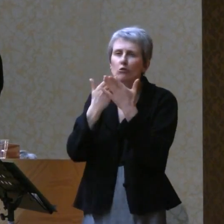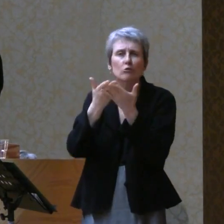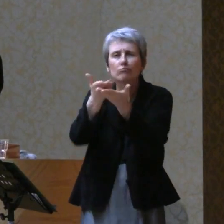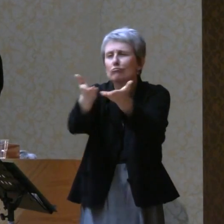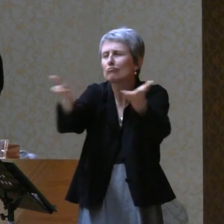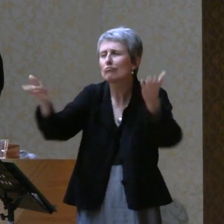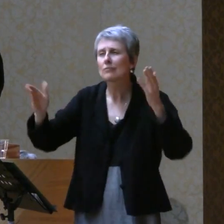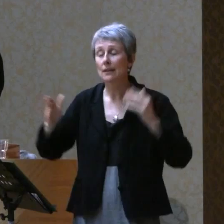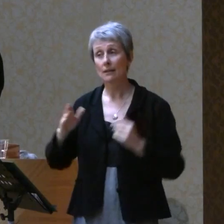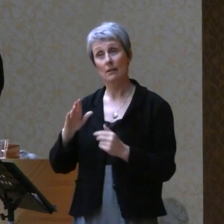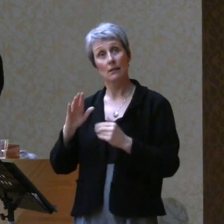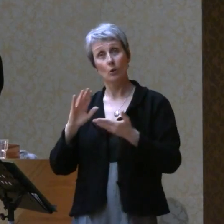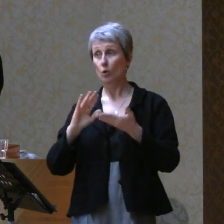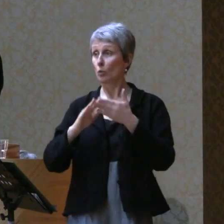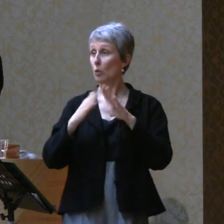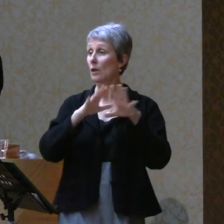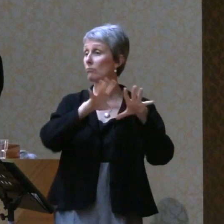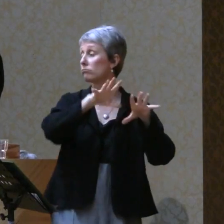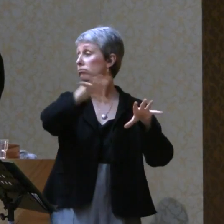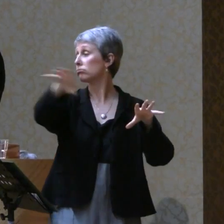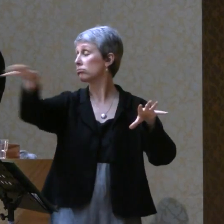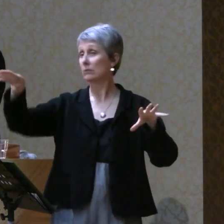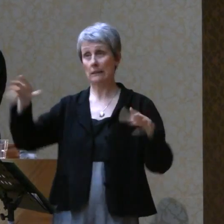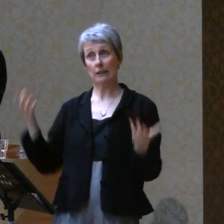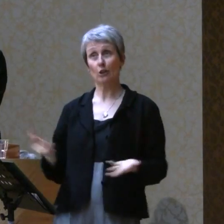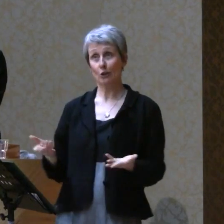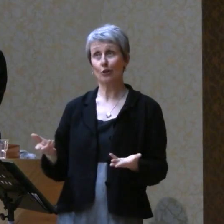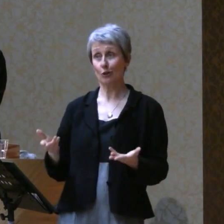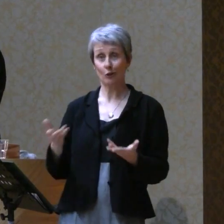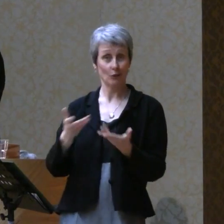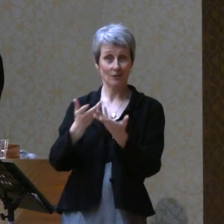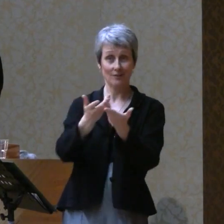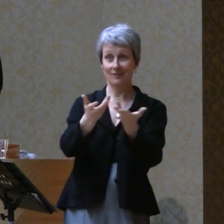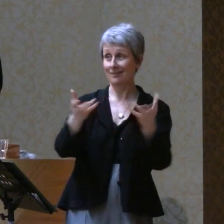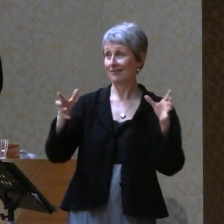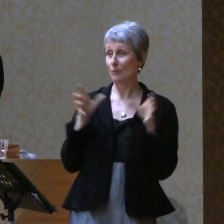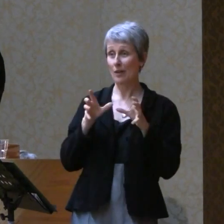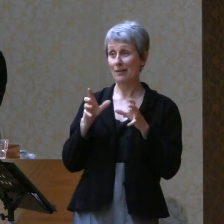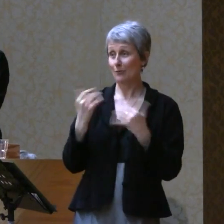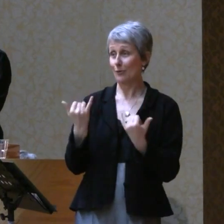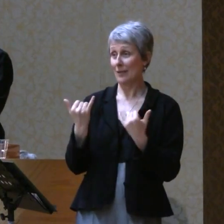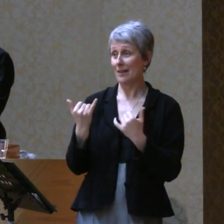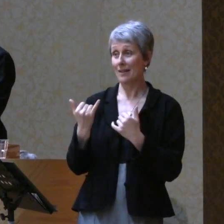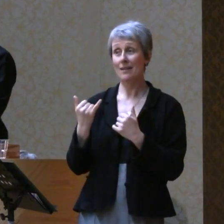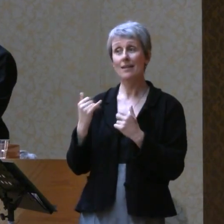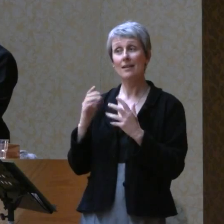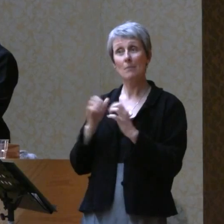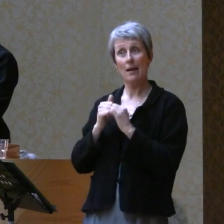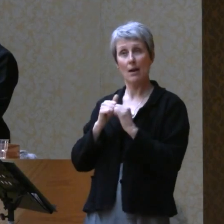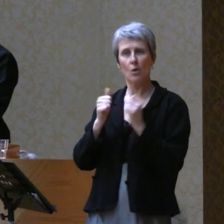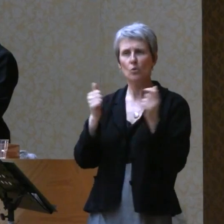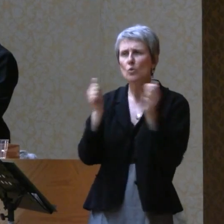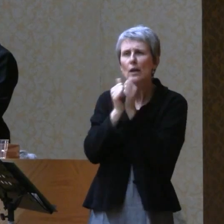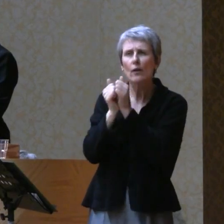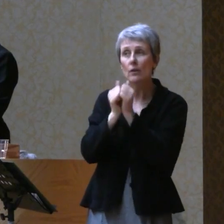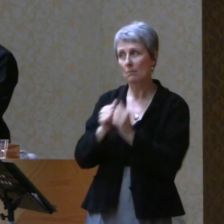So many communities, even here under one roof, woven together through you, Samaya.